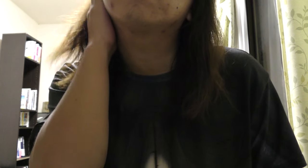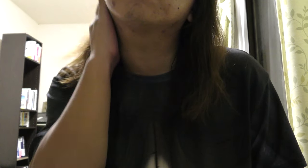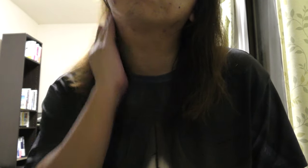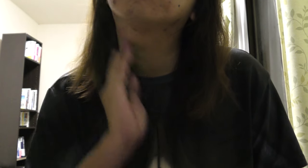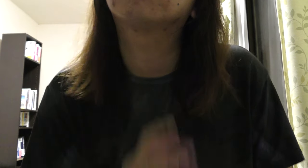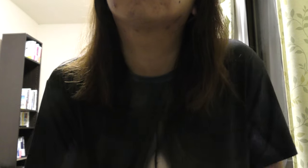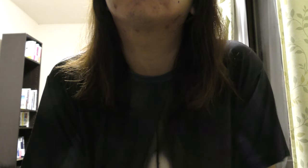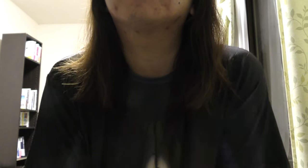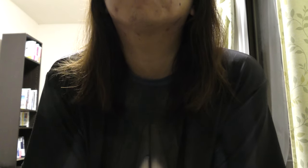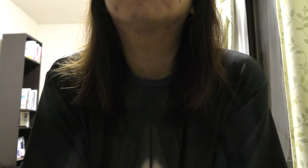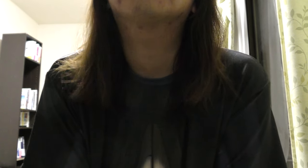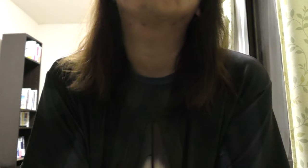That's the afraid For